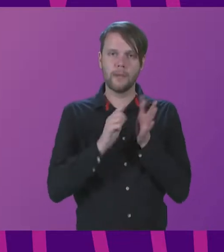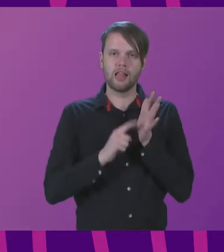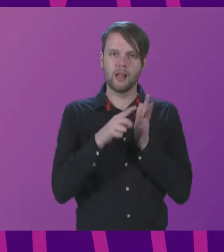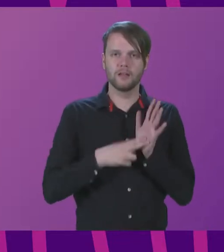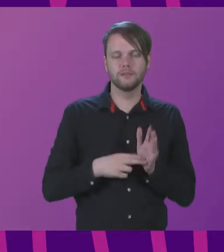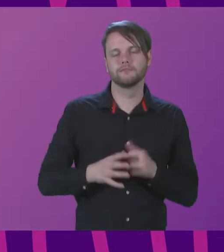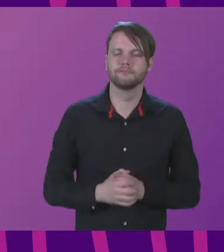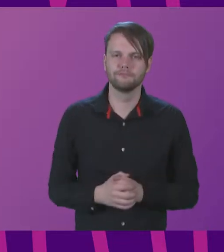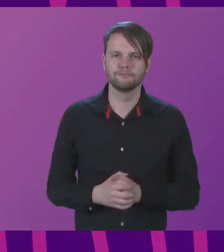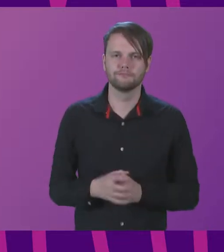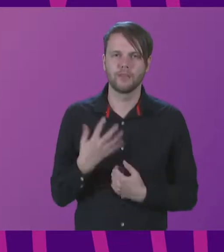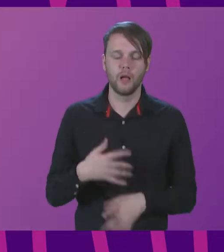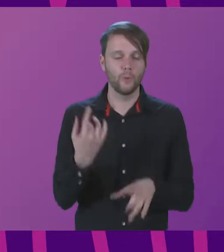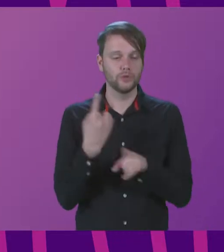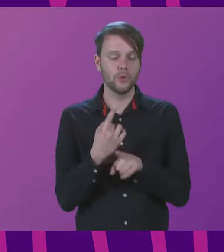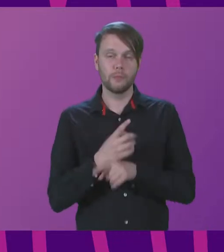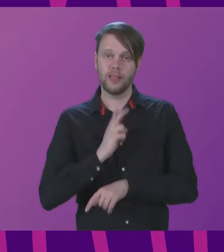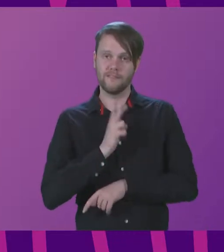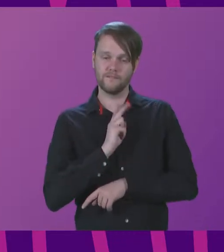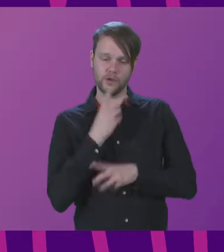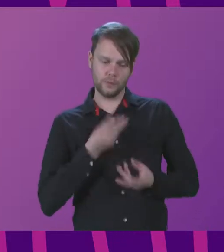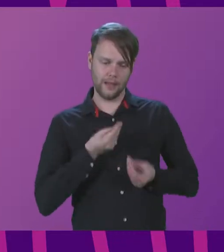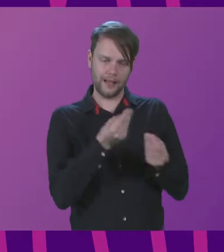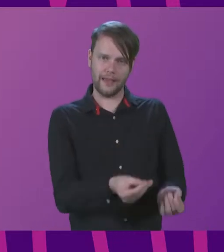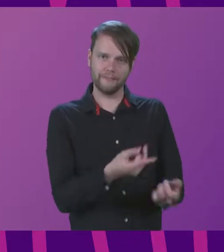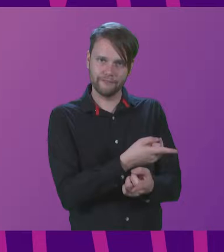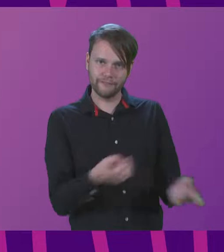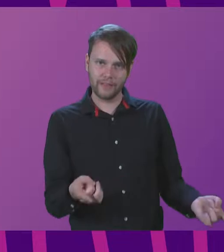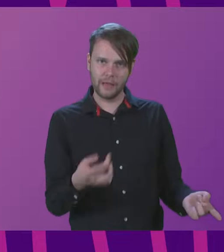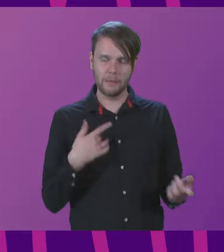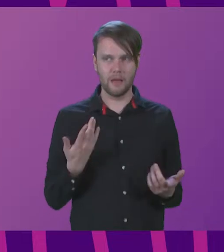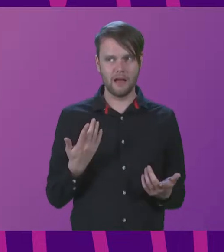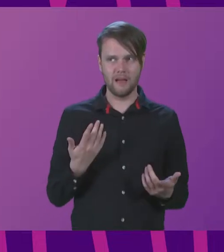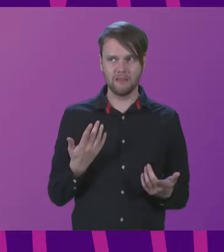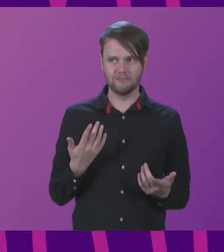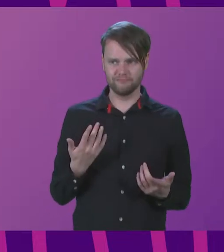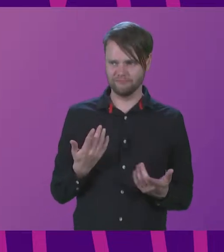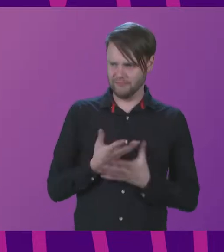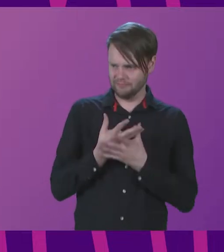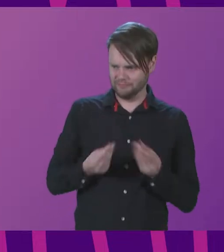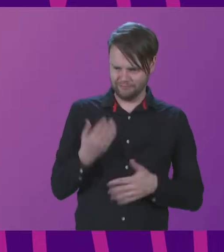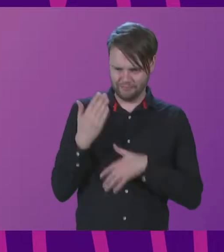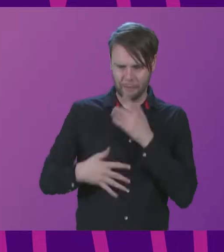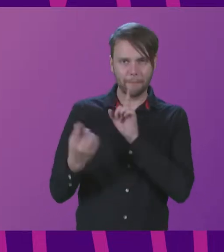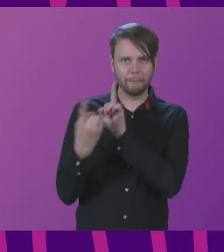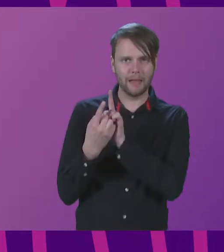We talk about giving a voice to the voiceless, but I have yet to meet a voiceless person.